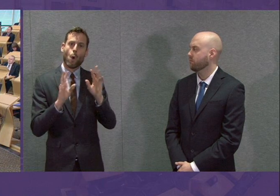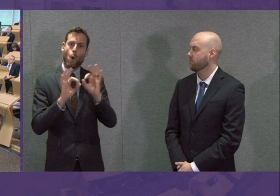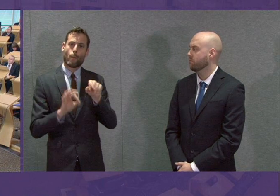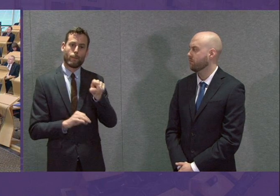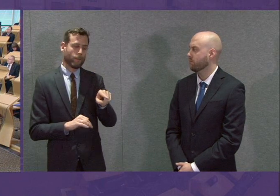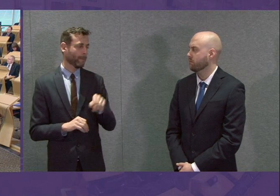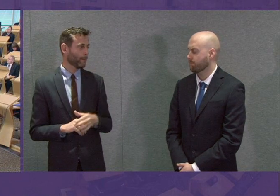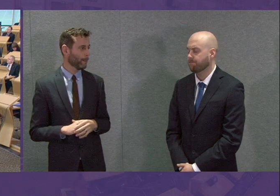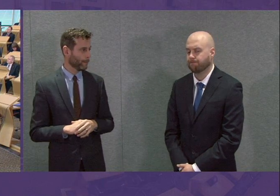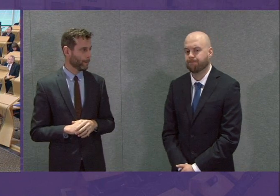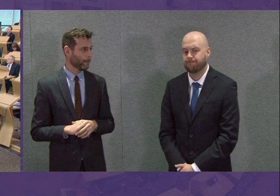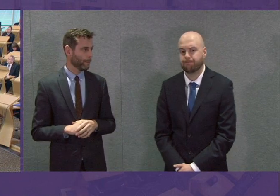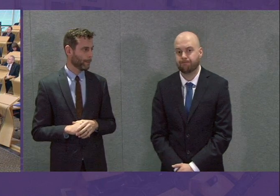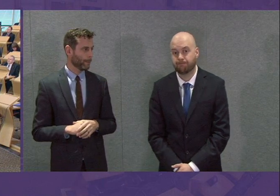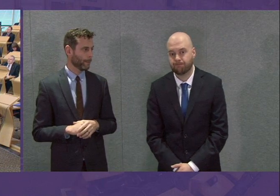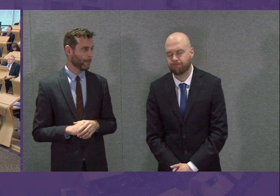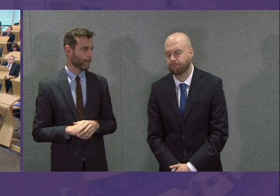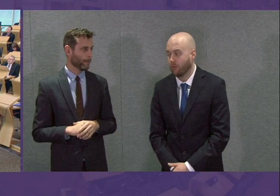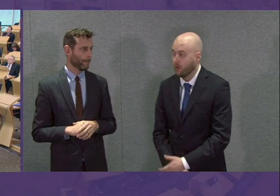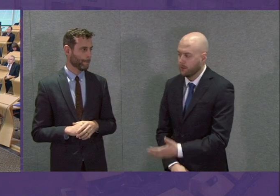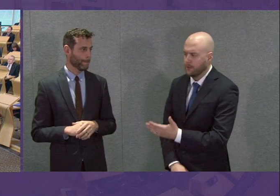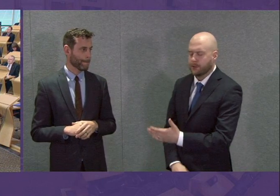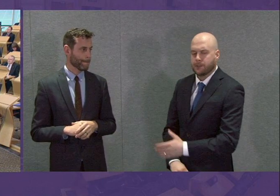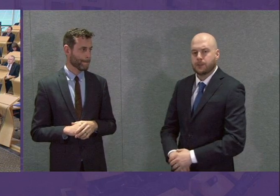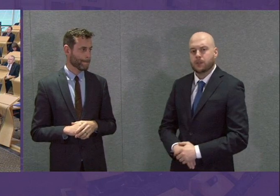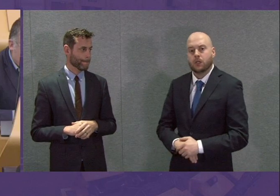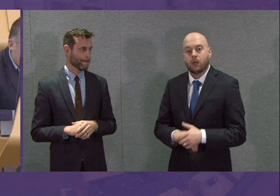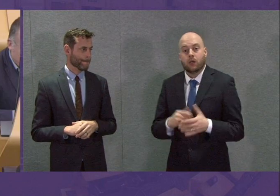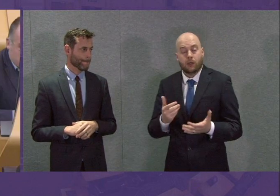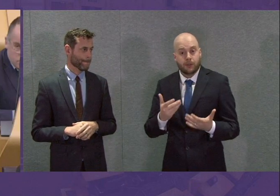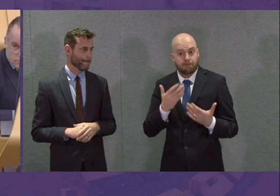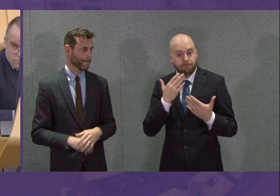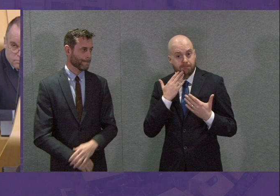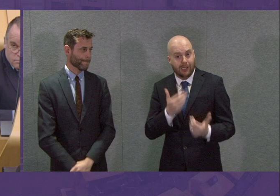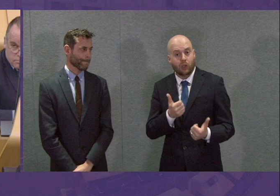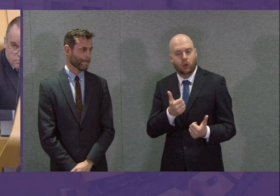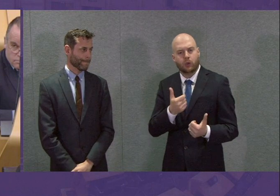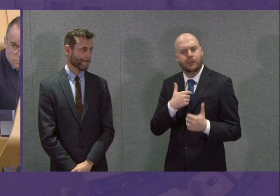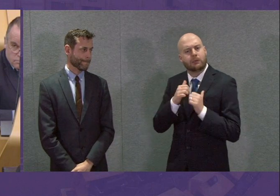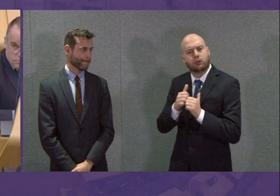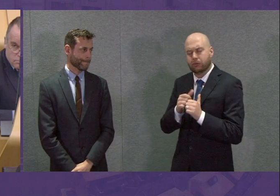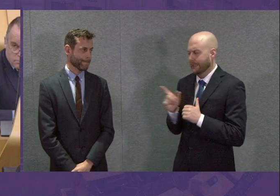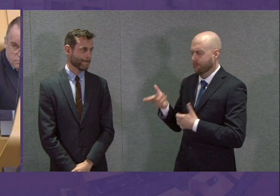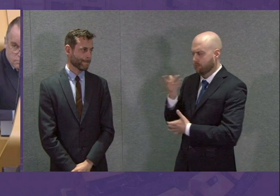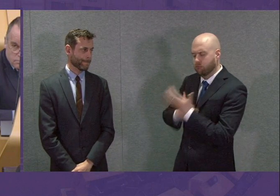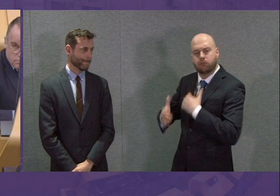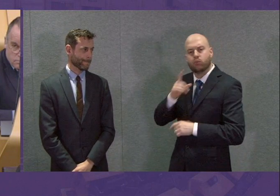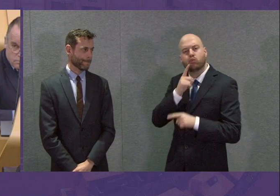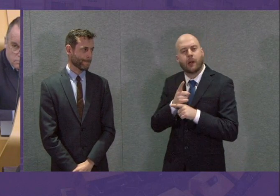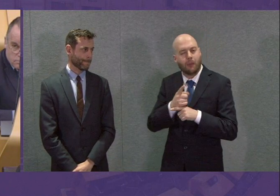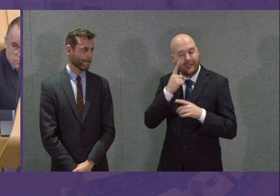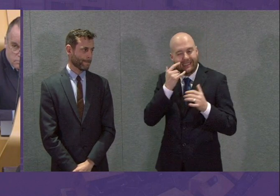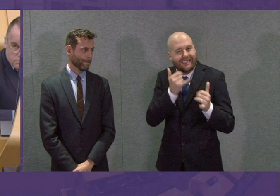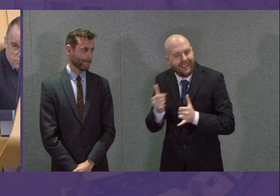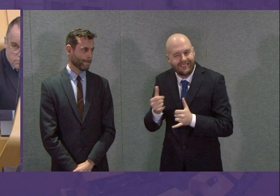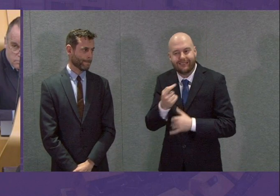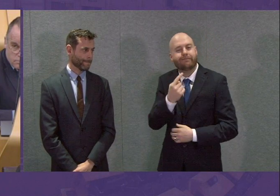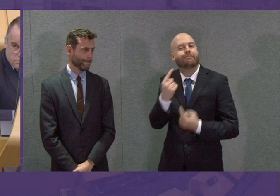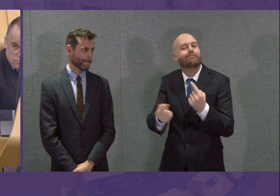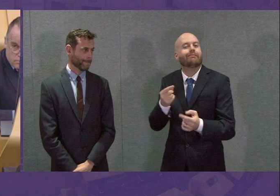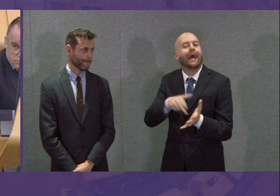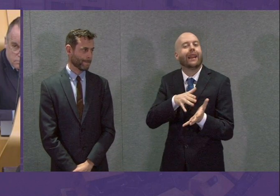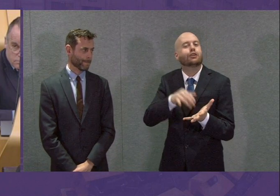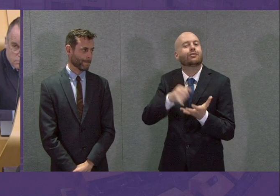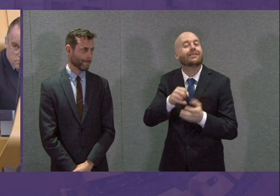Jackie Bailey. Thank you. I appreciate what the First Minister said about the testing of NHS staff, but three times in the last five days, NHS lodging staff have